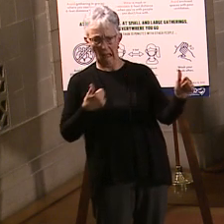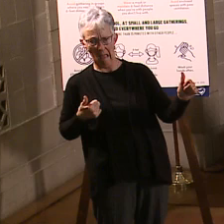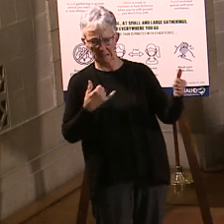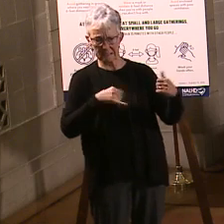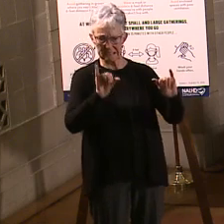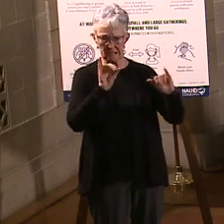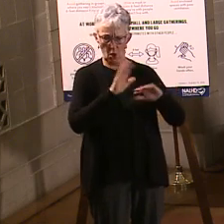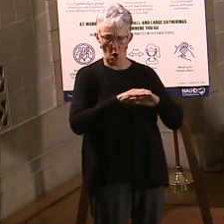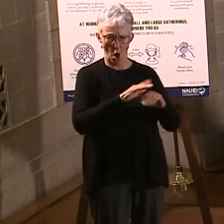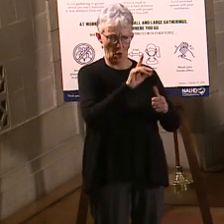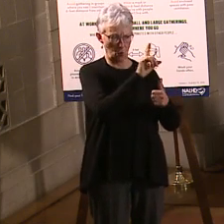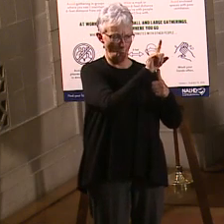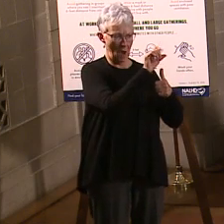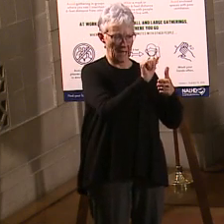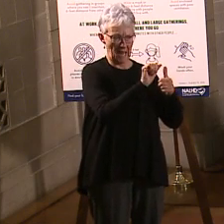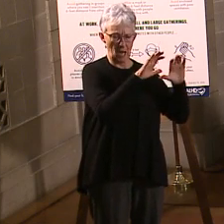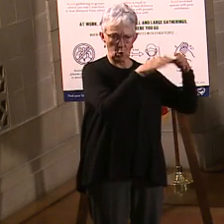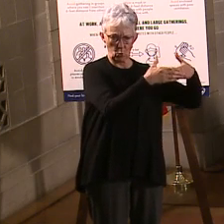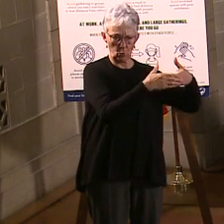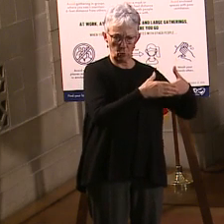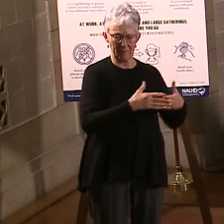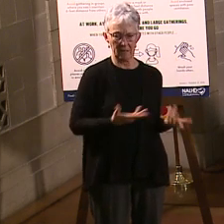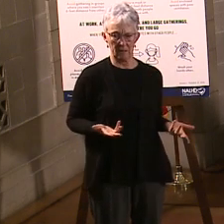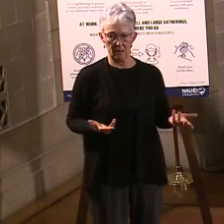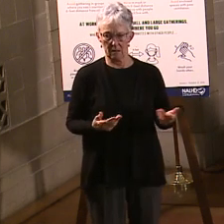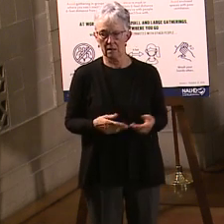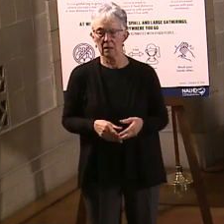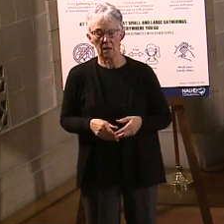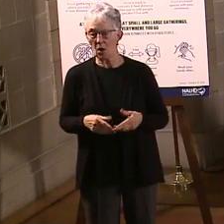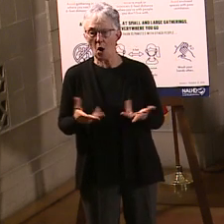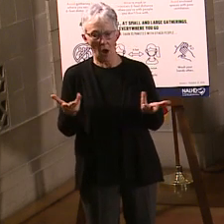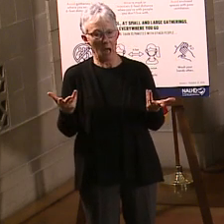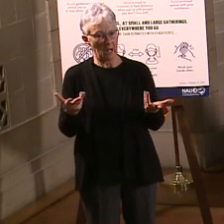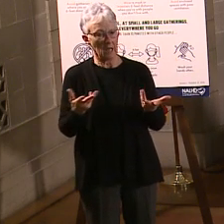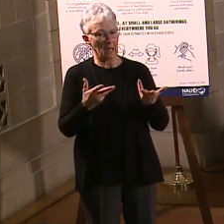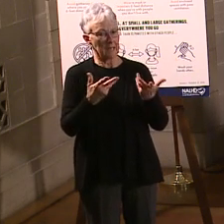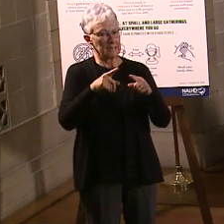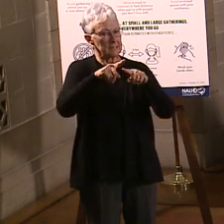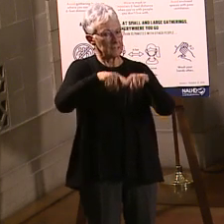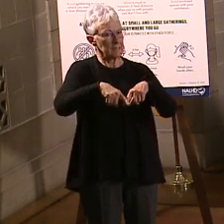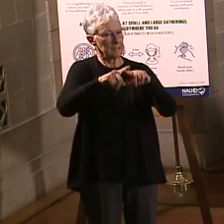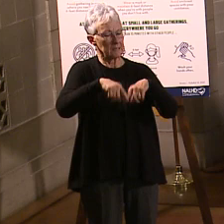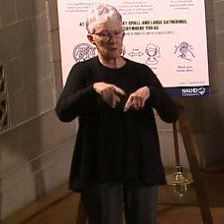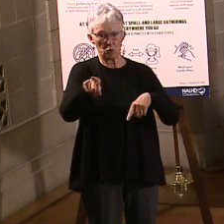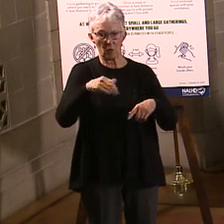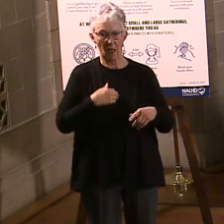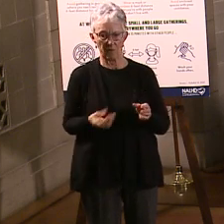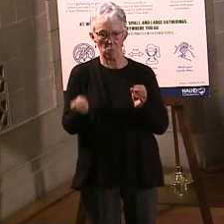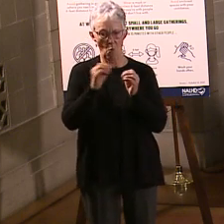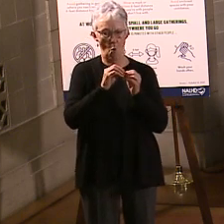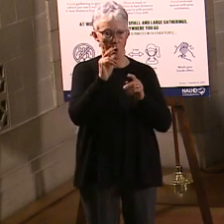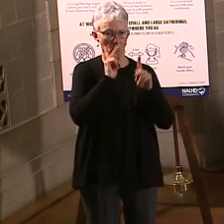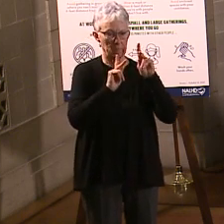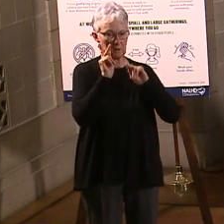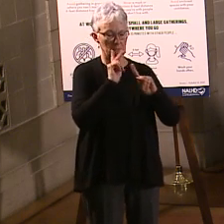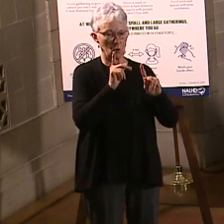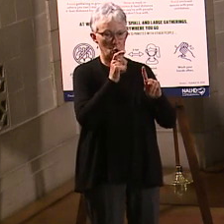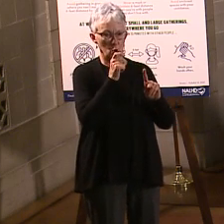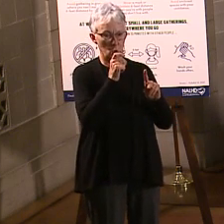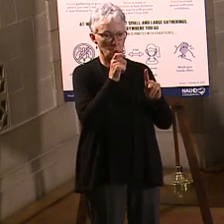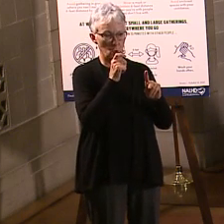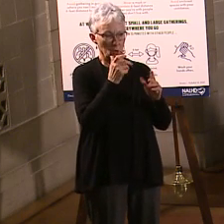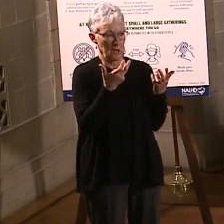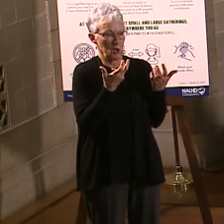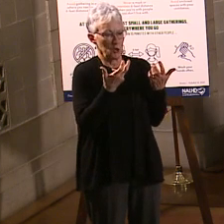uptake rate, well. If you have districts where, in the Phase 1A population group, if you had more people who were declining to get the